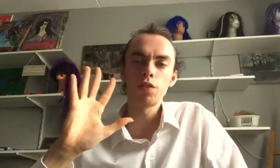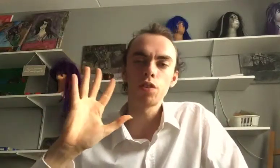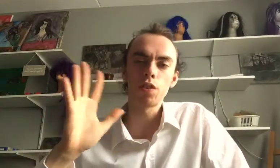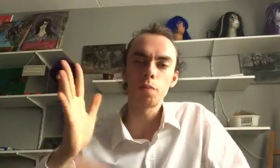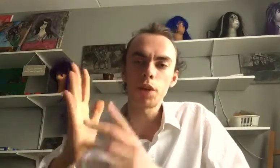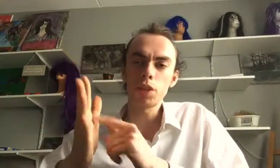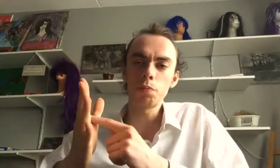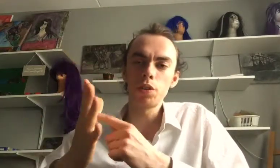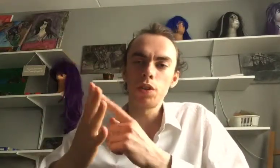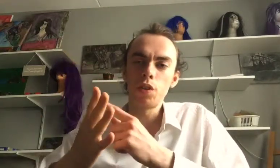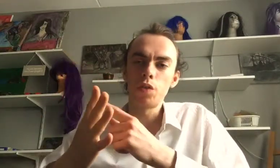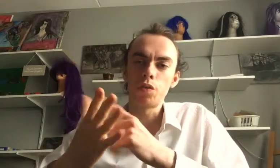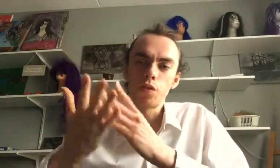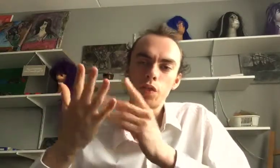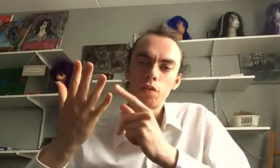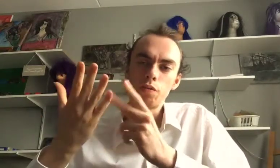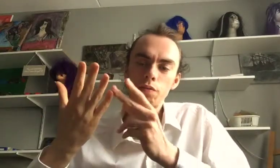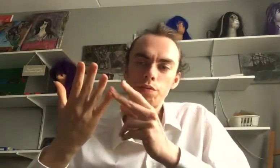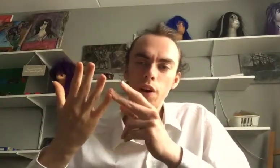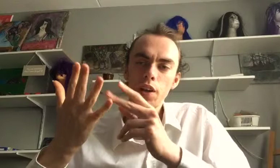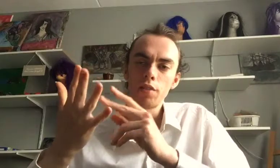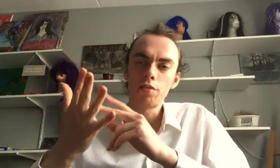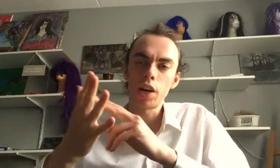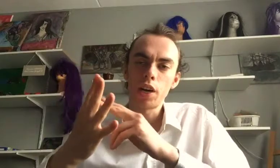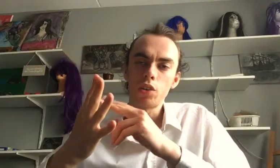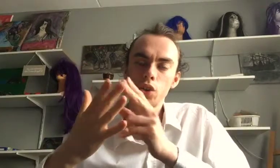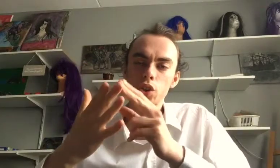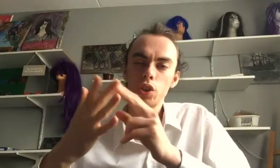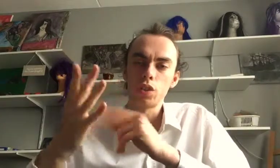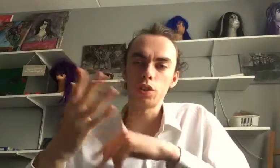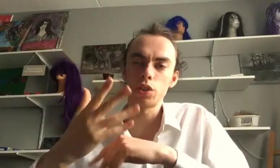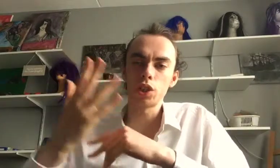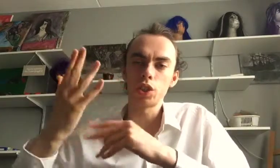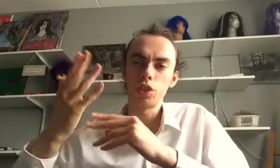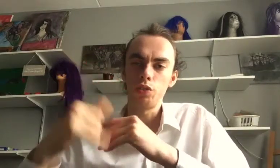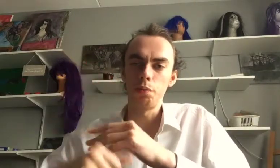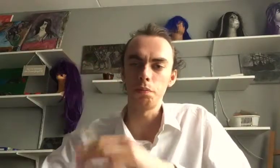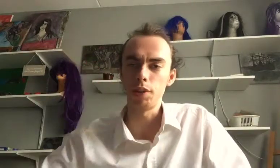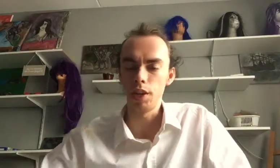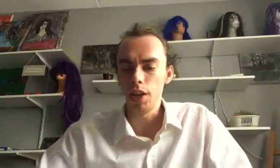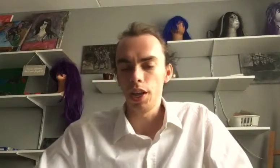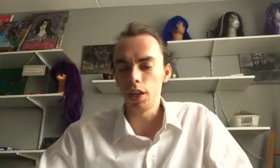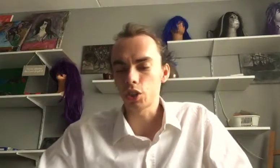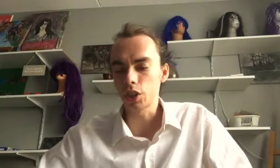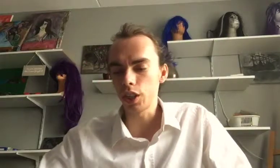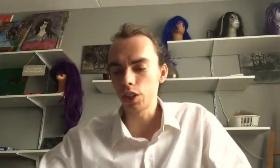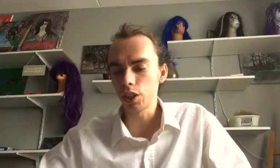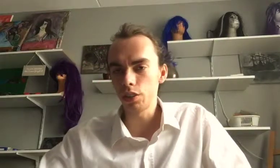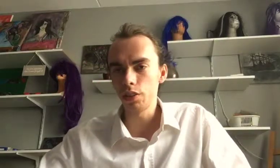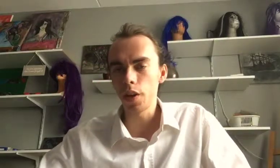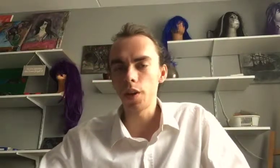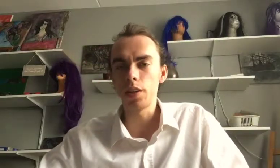maximum of five hours nutritional education. And